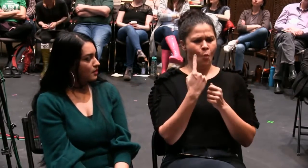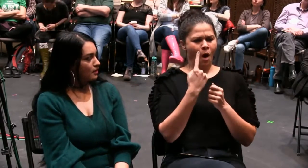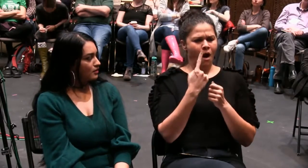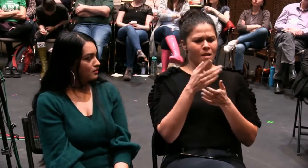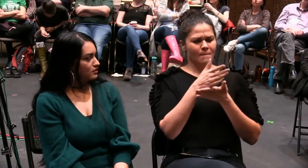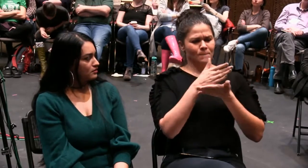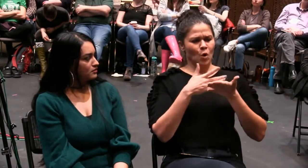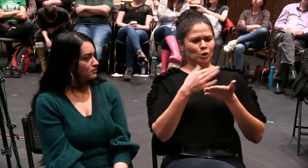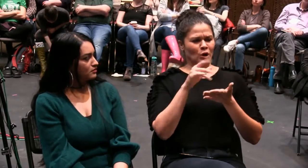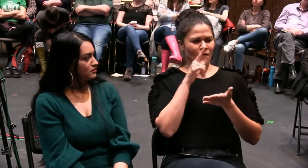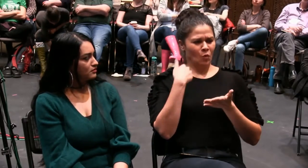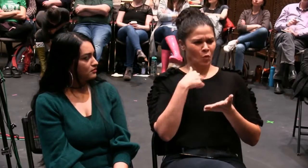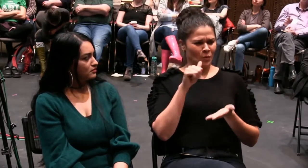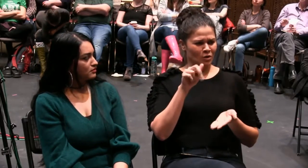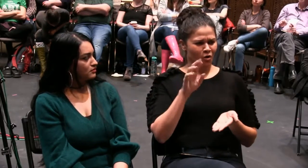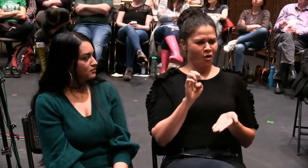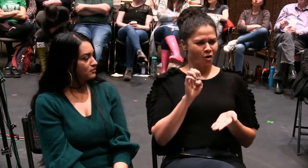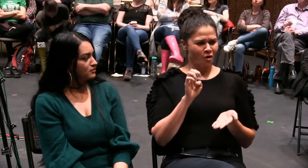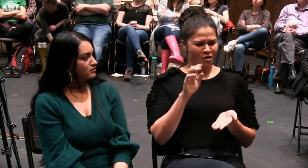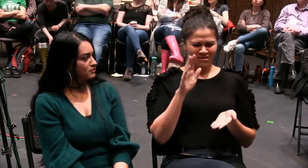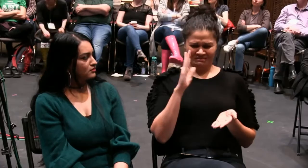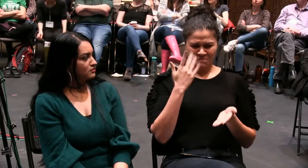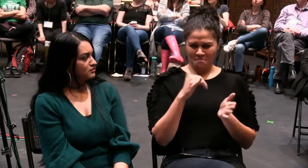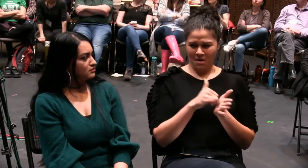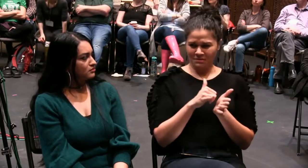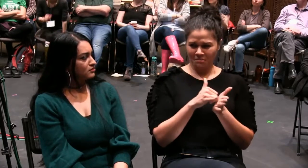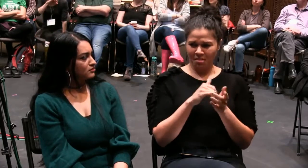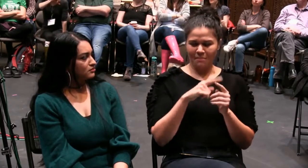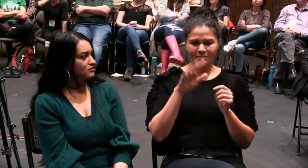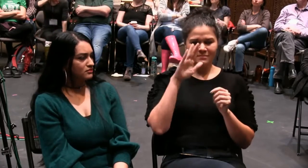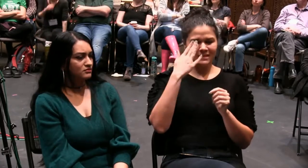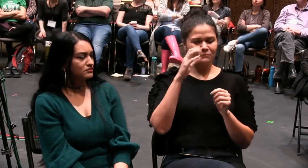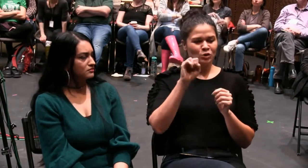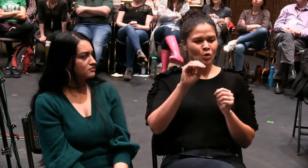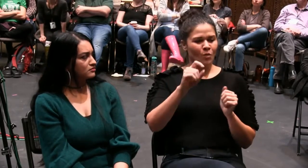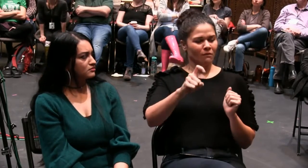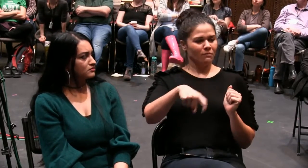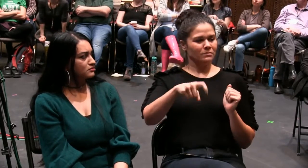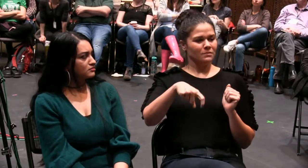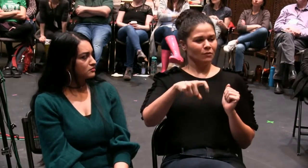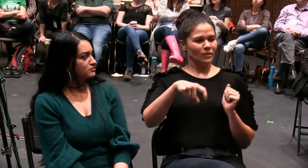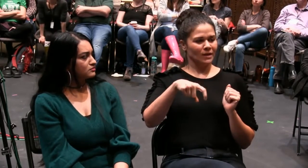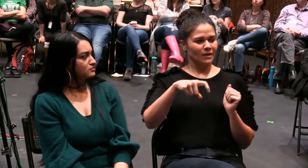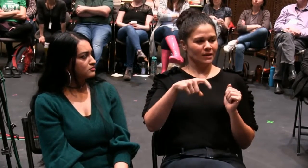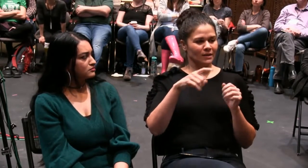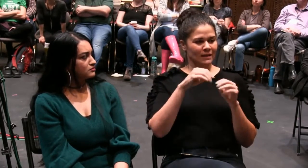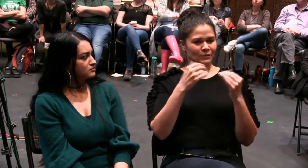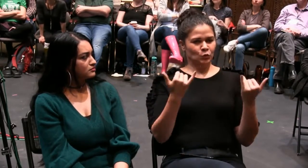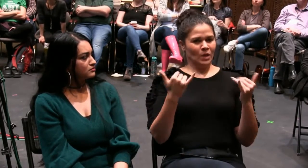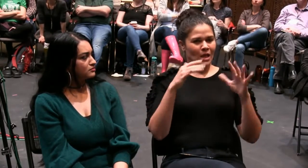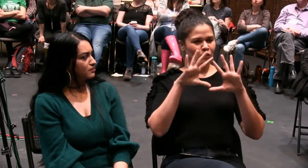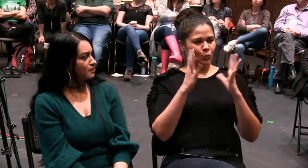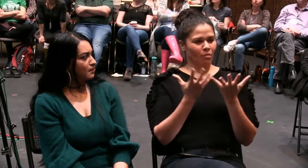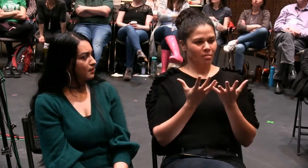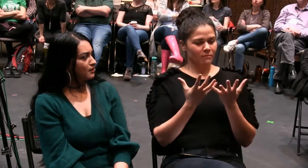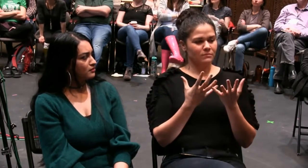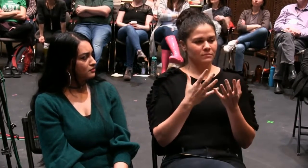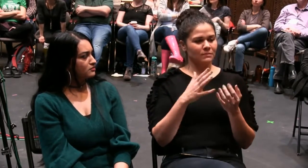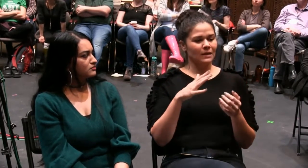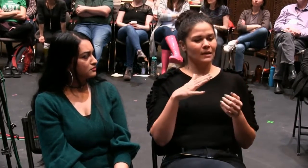That really makes us try to divide ourselves up into different categories and labels. And that's a really impossible thing